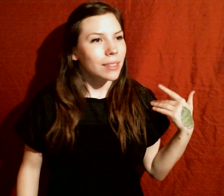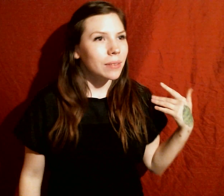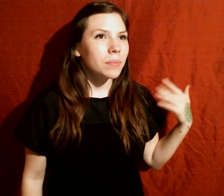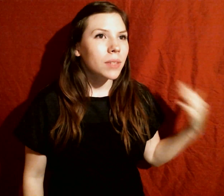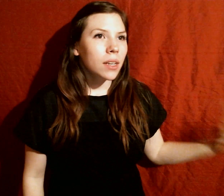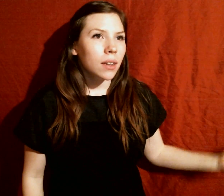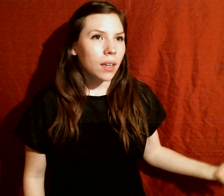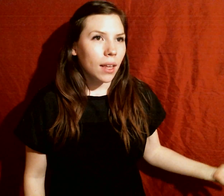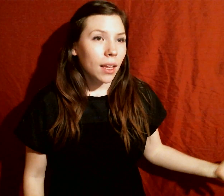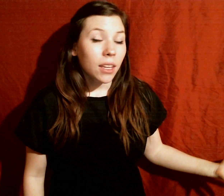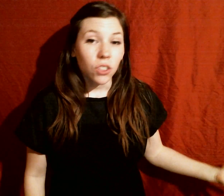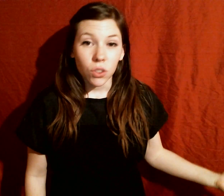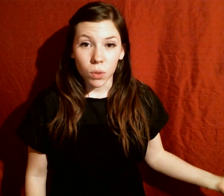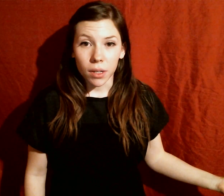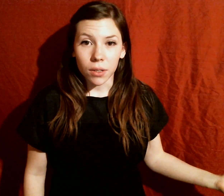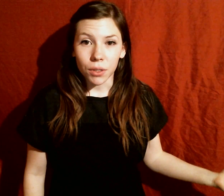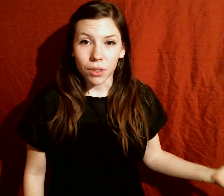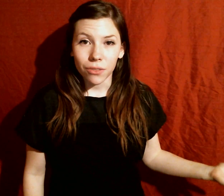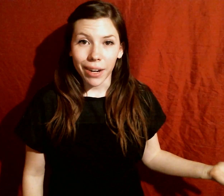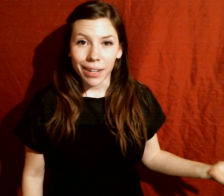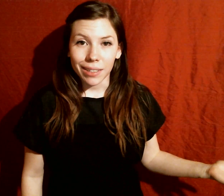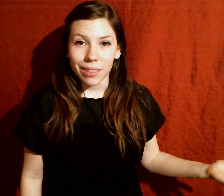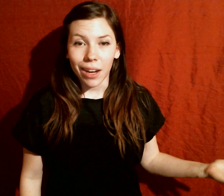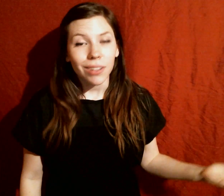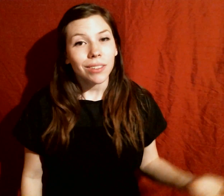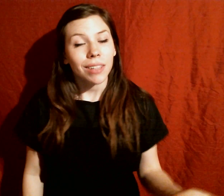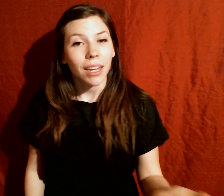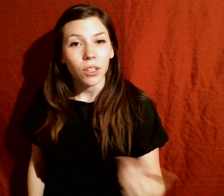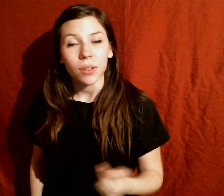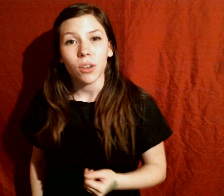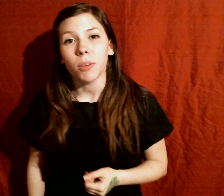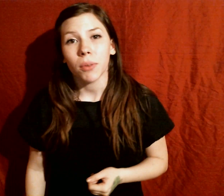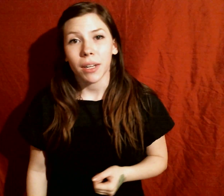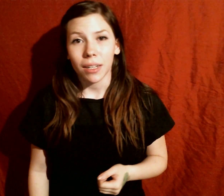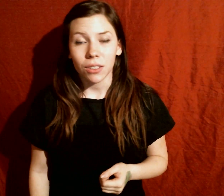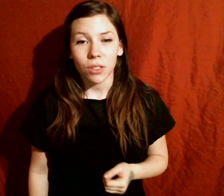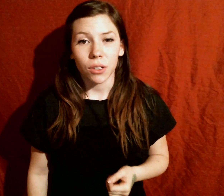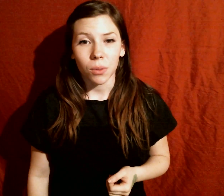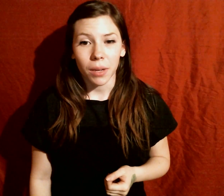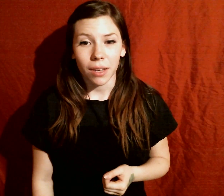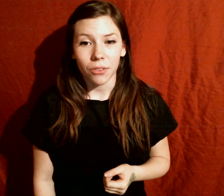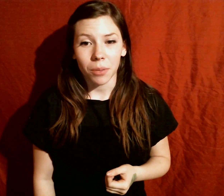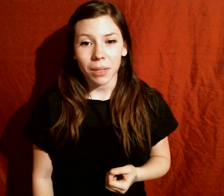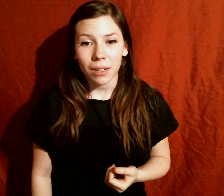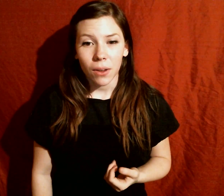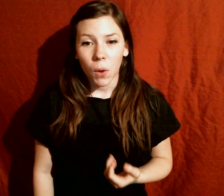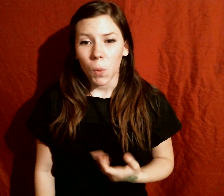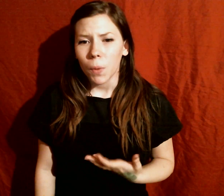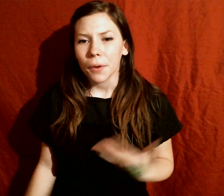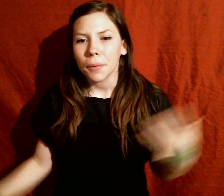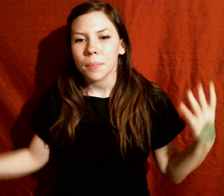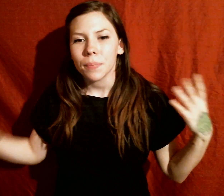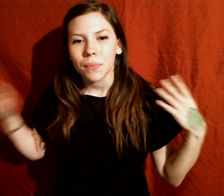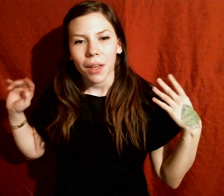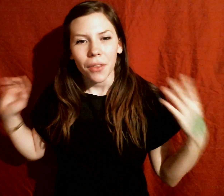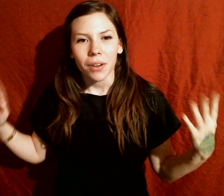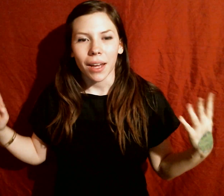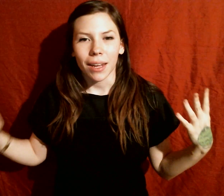historical fighting styles that you incorporate into your way of LARPing or other kinds.